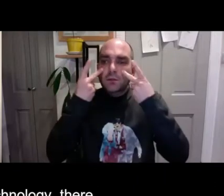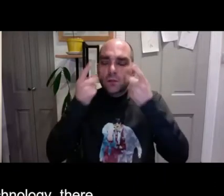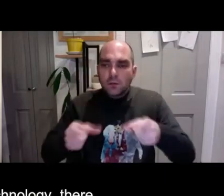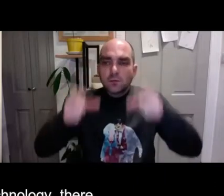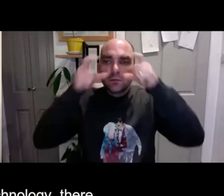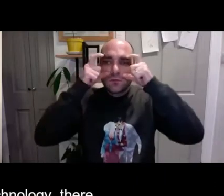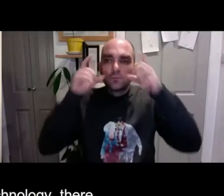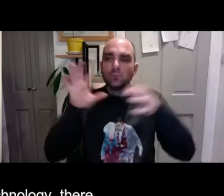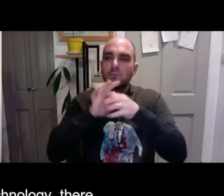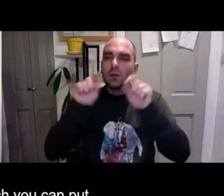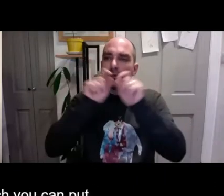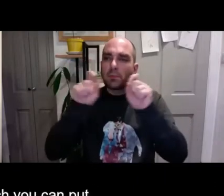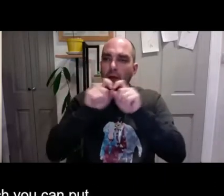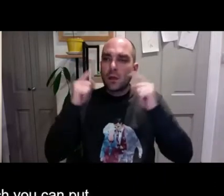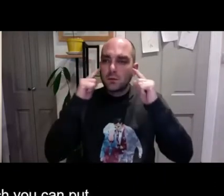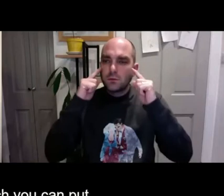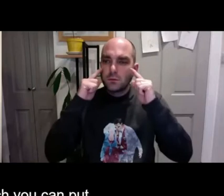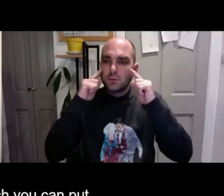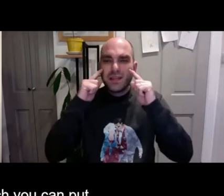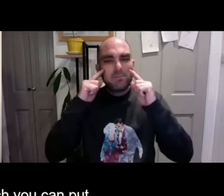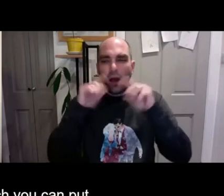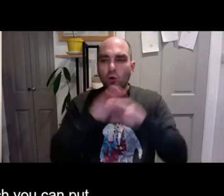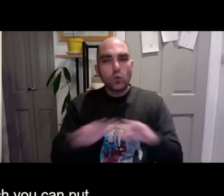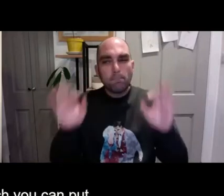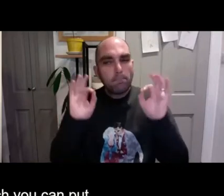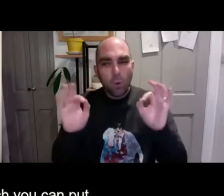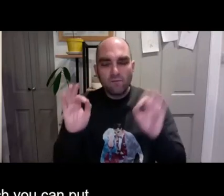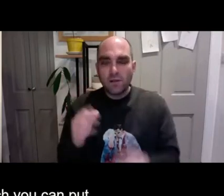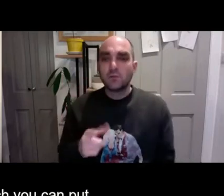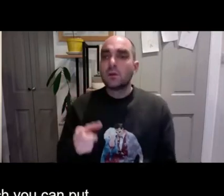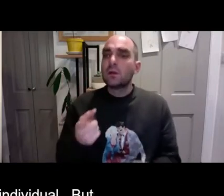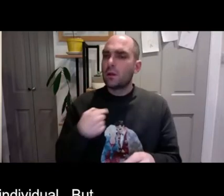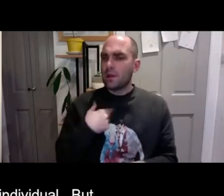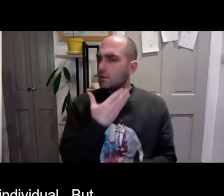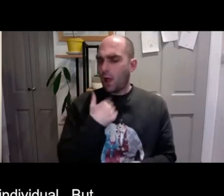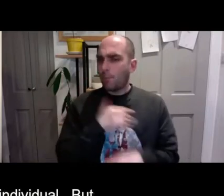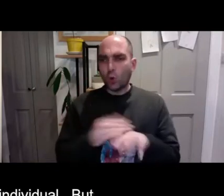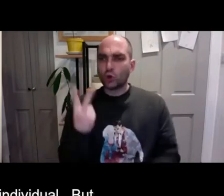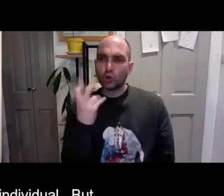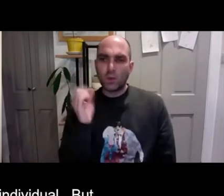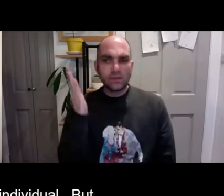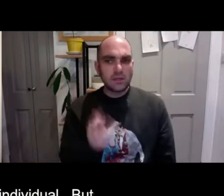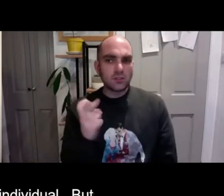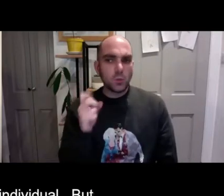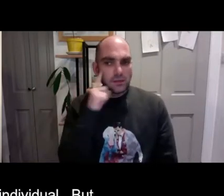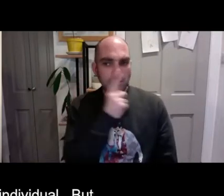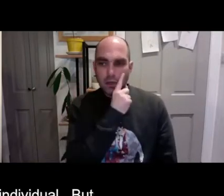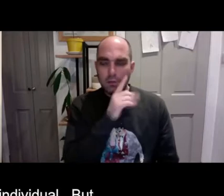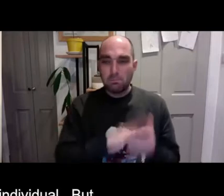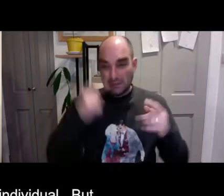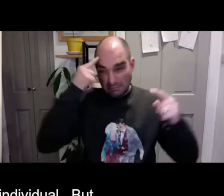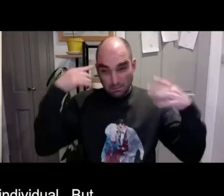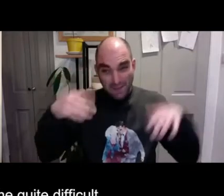With other technology, there is new things now. We've got glasses, which you can put on, which do put subtitles on for you as an individual.